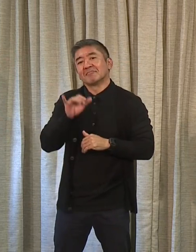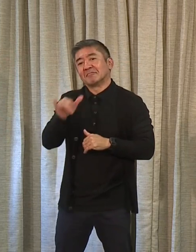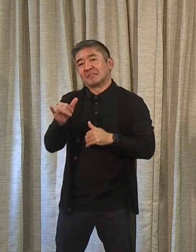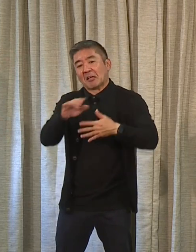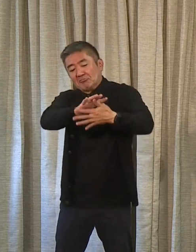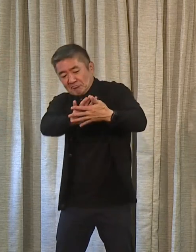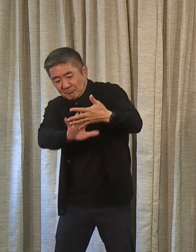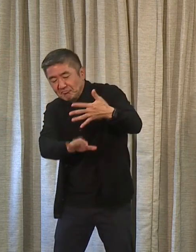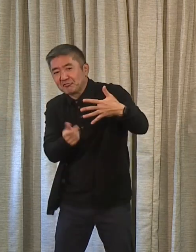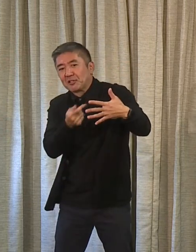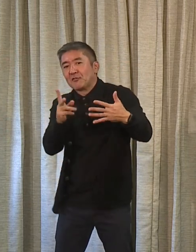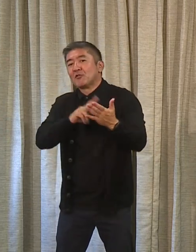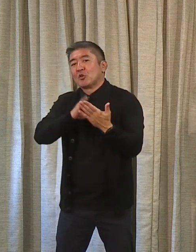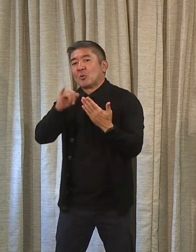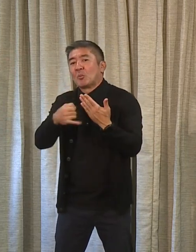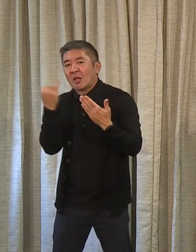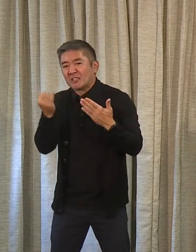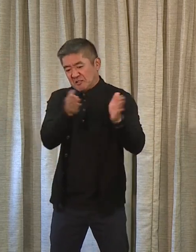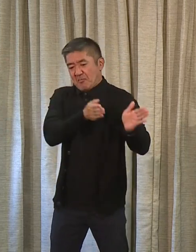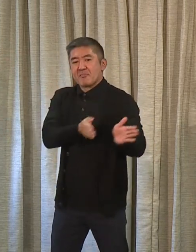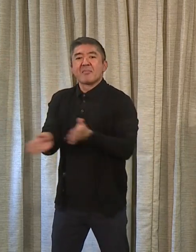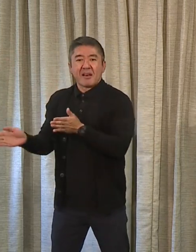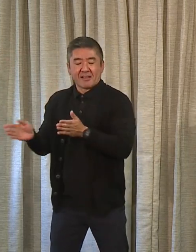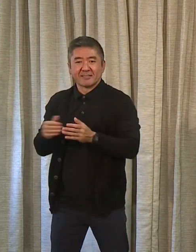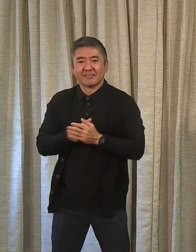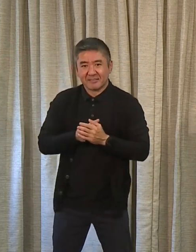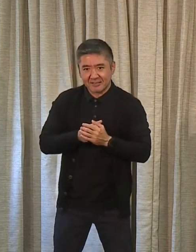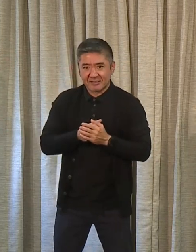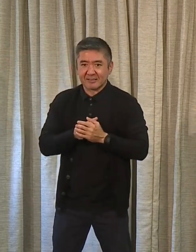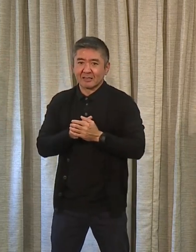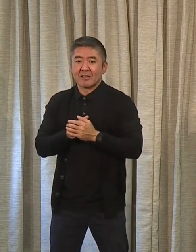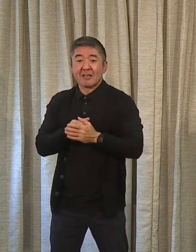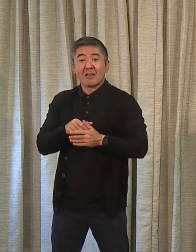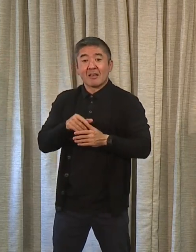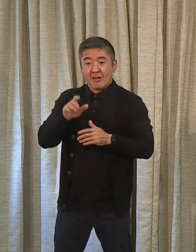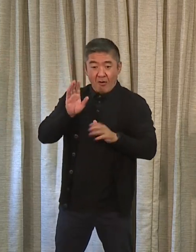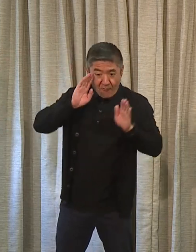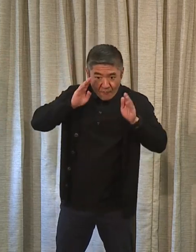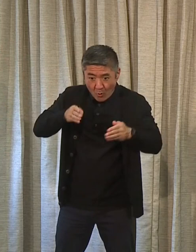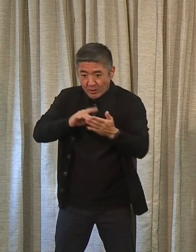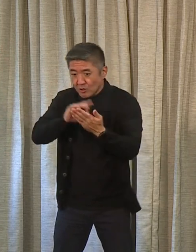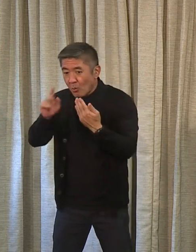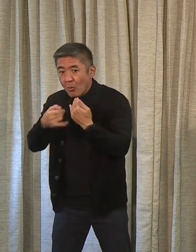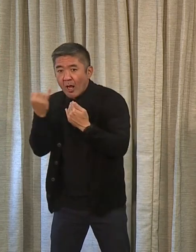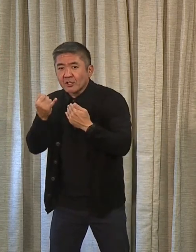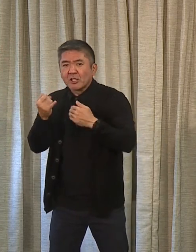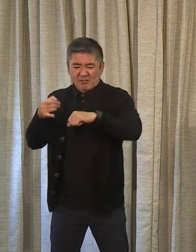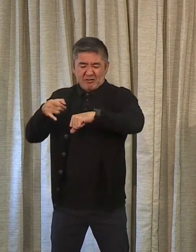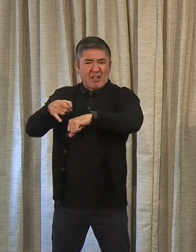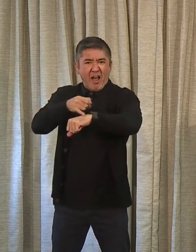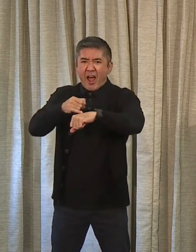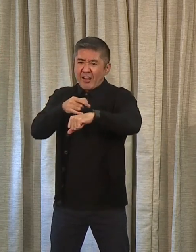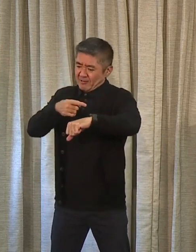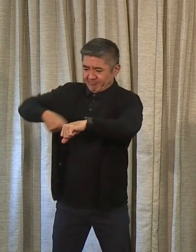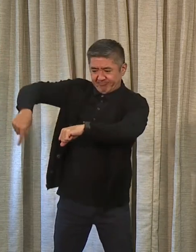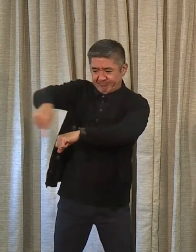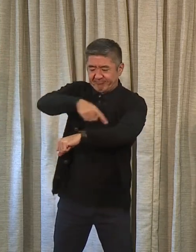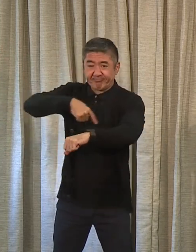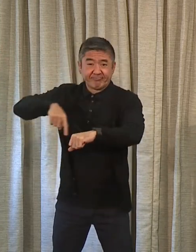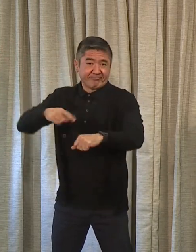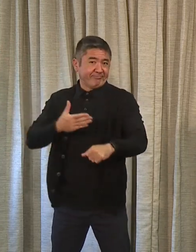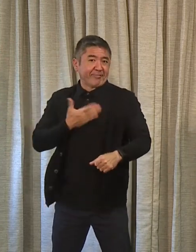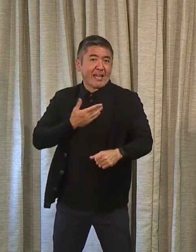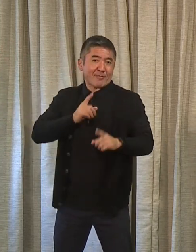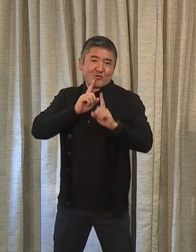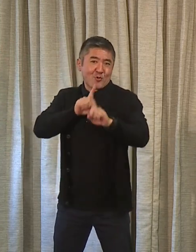of some of the projects that we have. And those are also distributed all over the island. And I'd be happy to answer questions